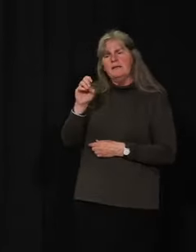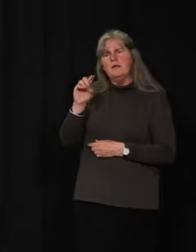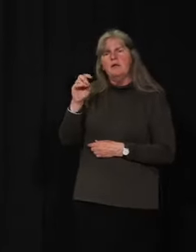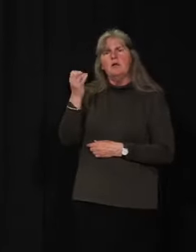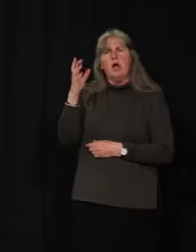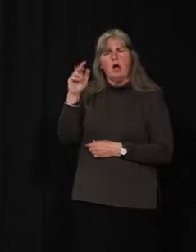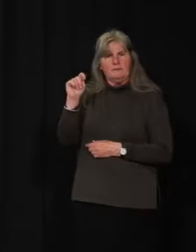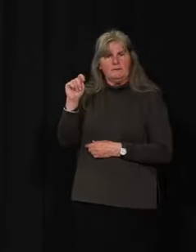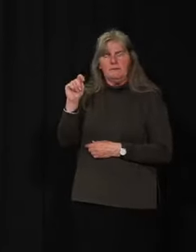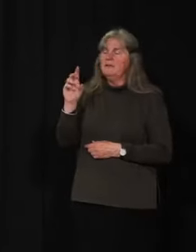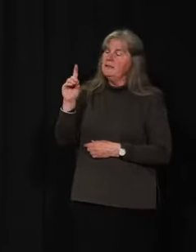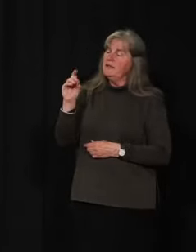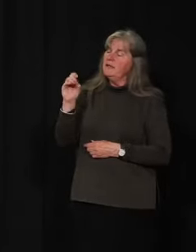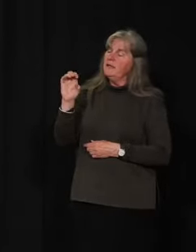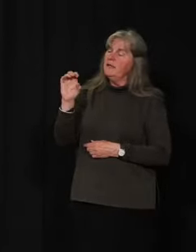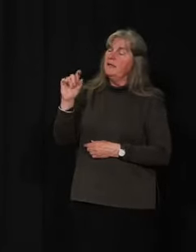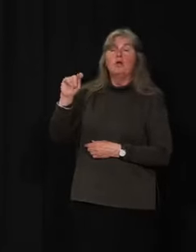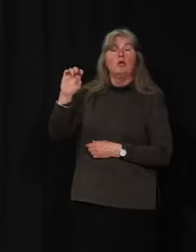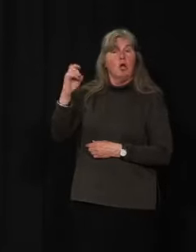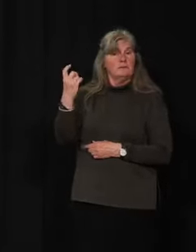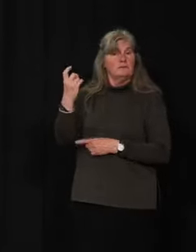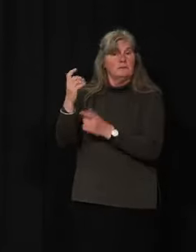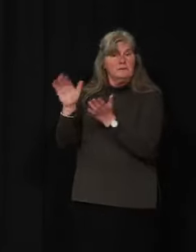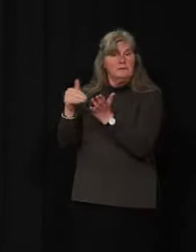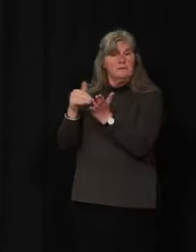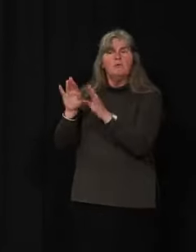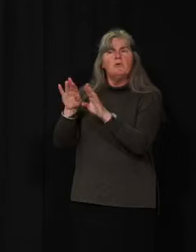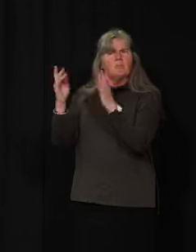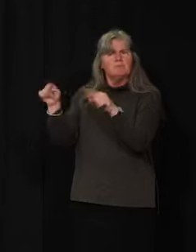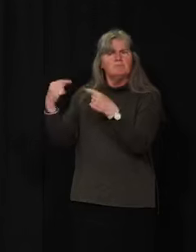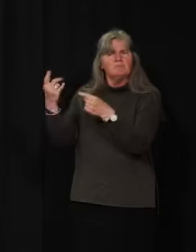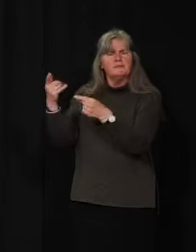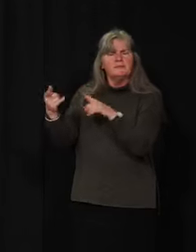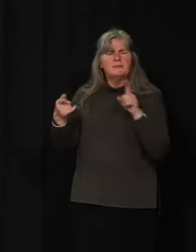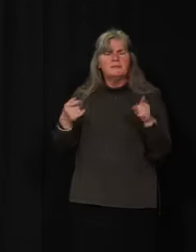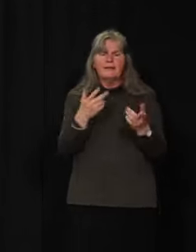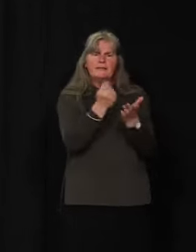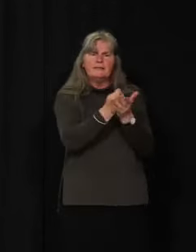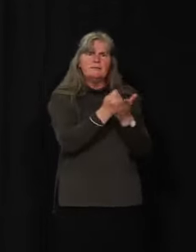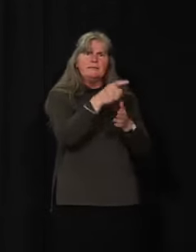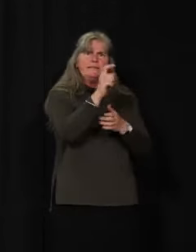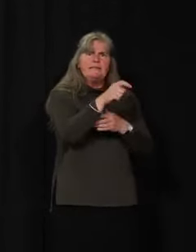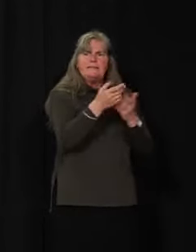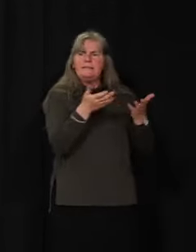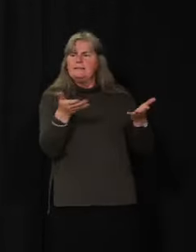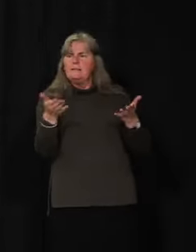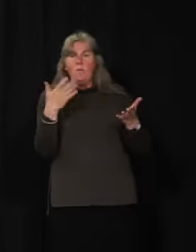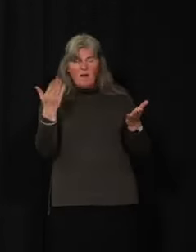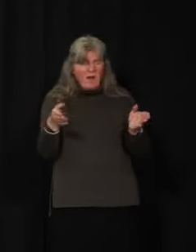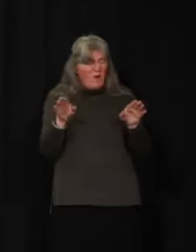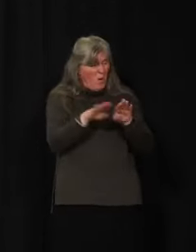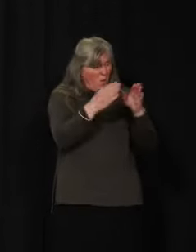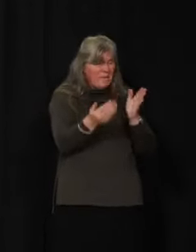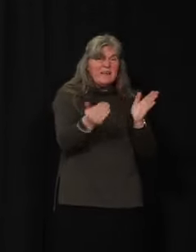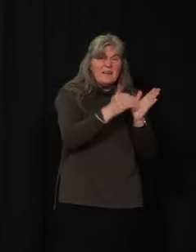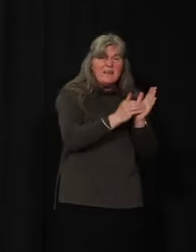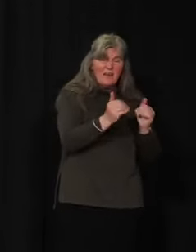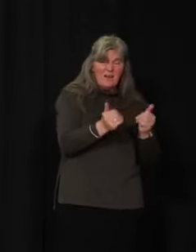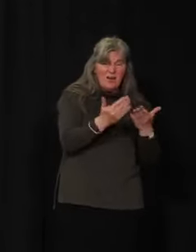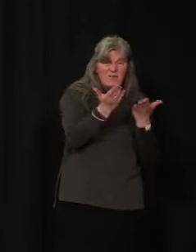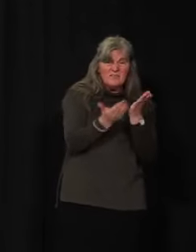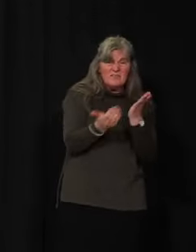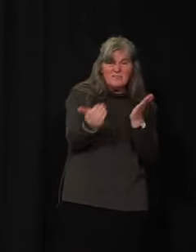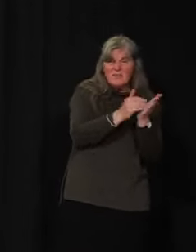What is the Department of Health and Social Services planning with respect to live-in treatment for clients that have been waiting, and when will it be running and offering